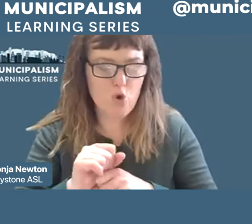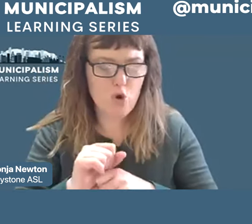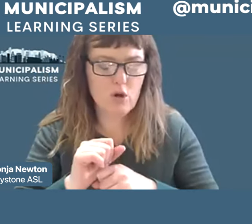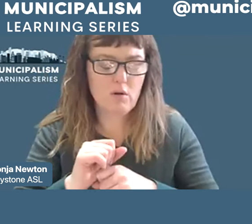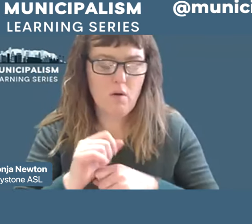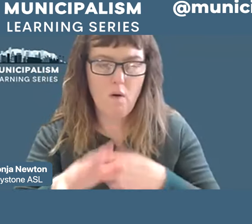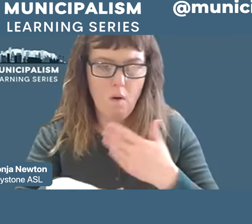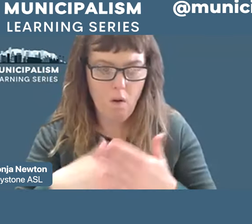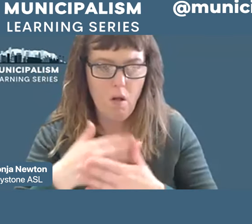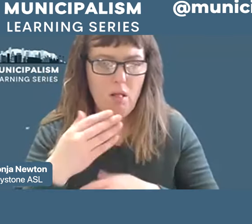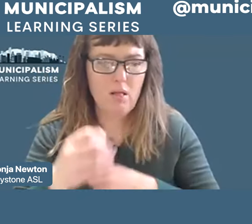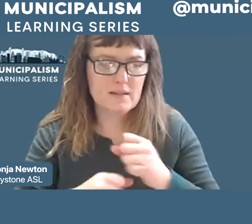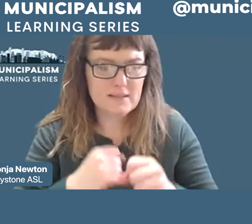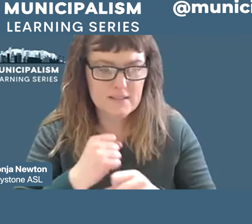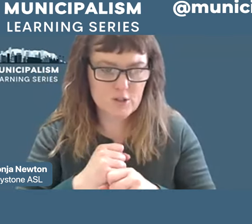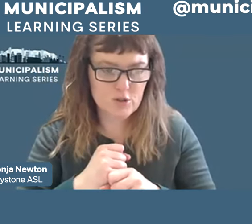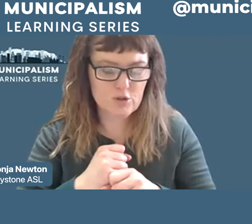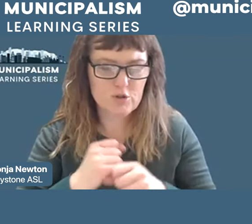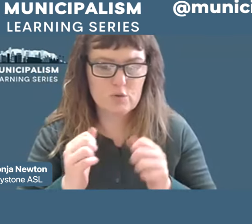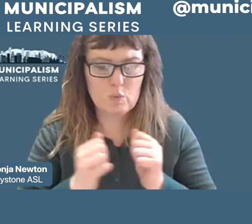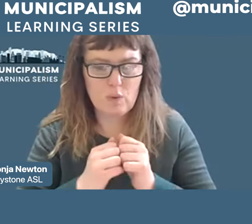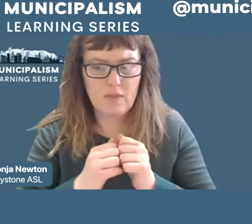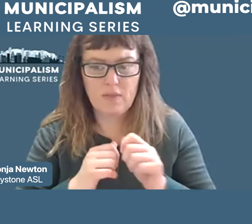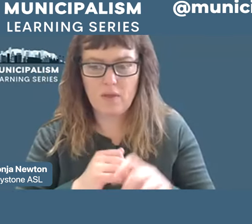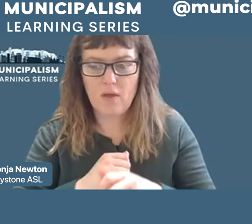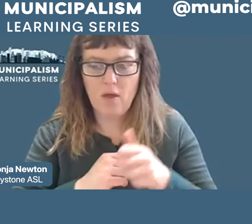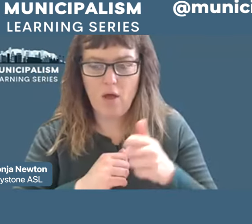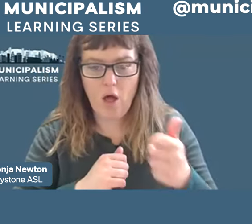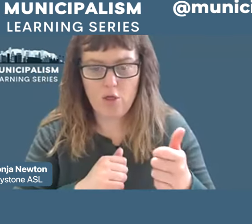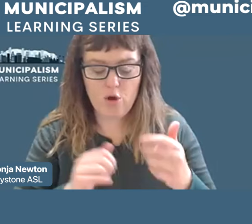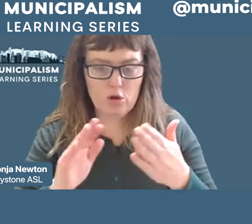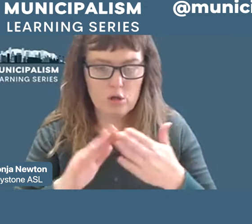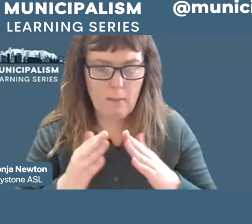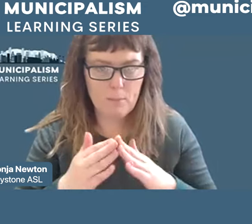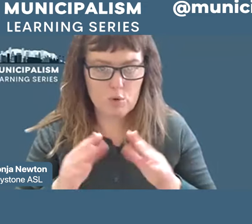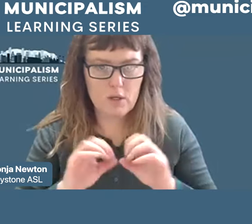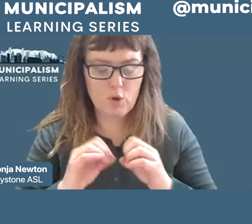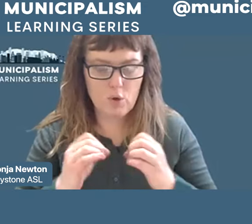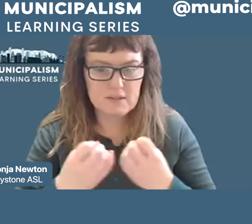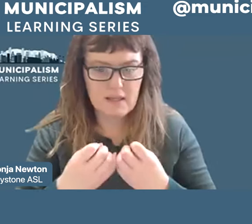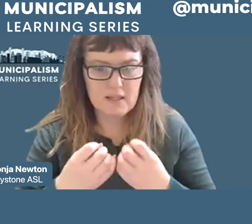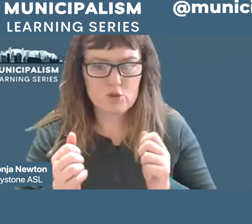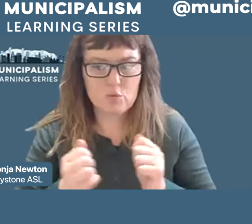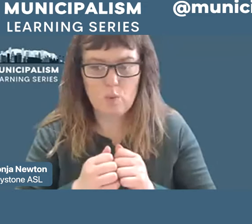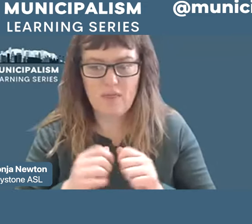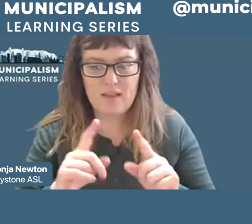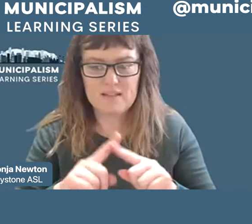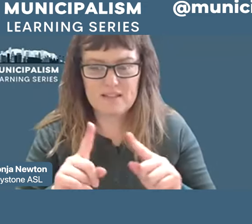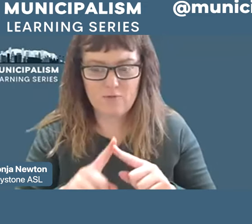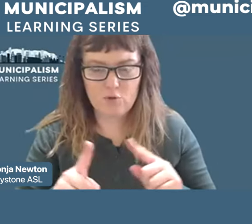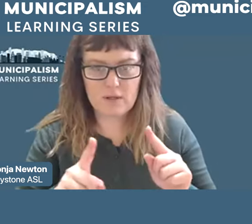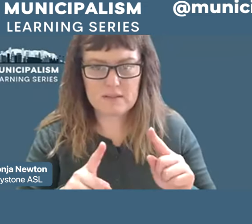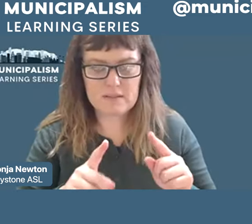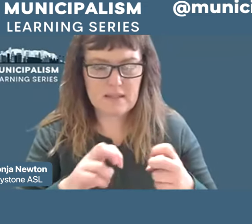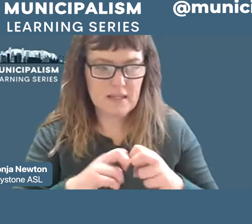other community organizations around different issues in the community so we